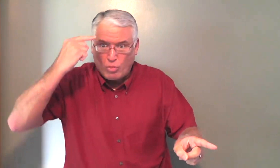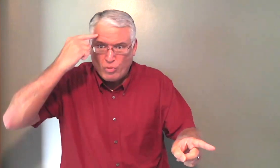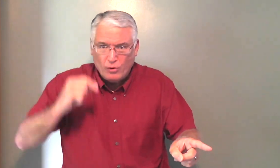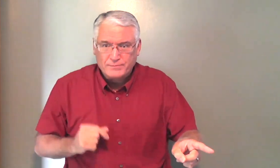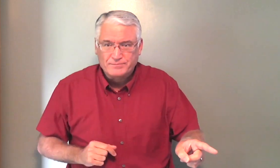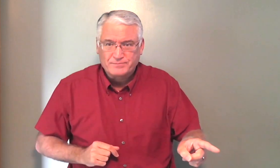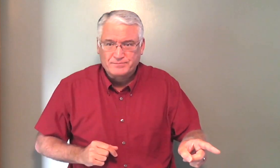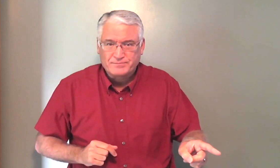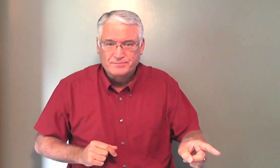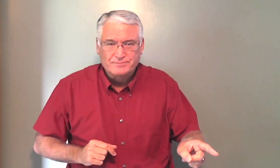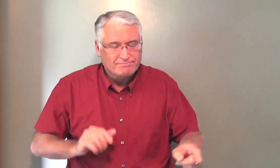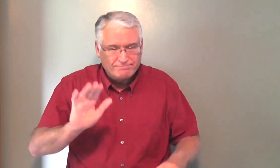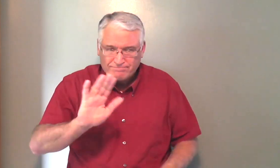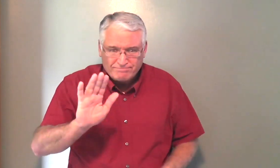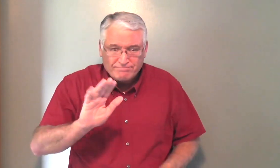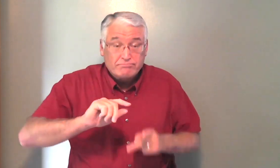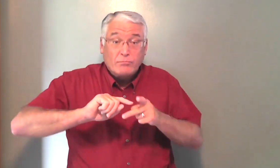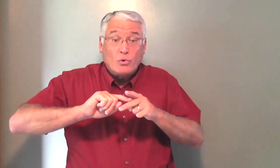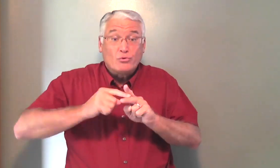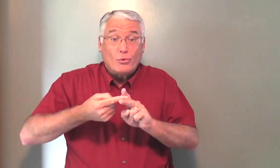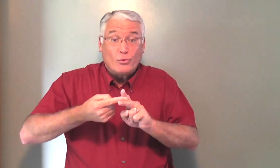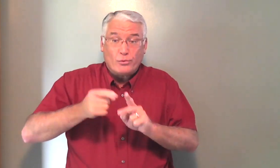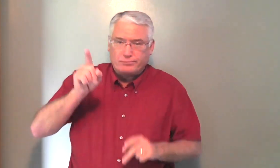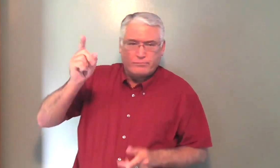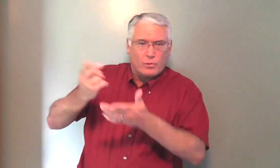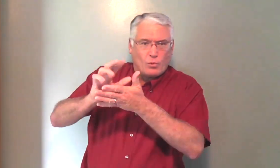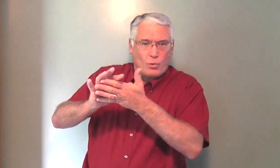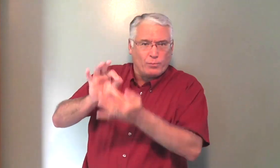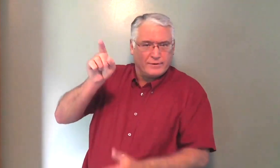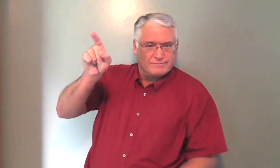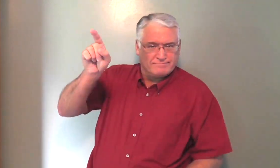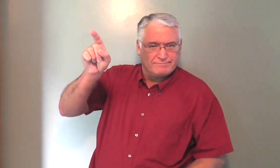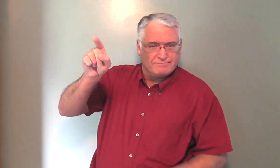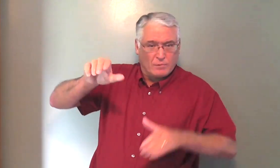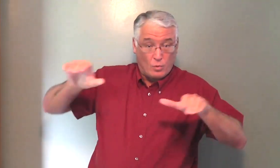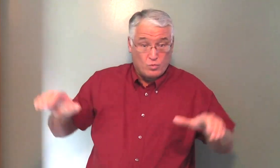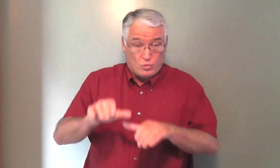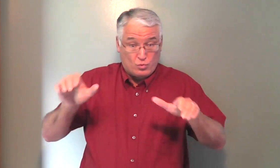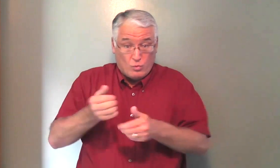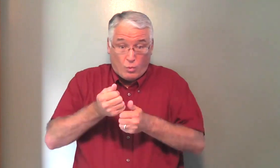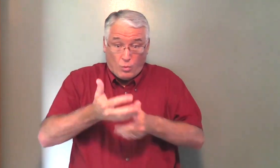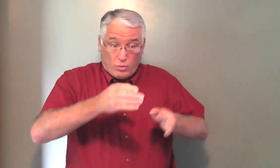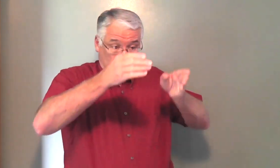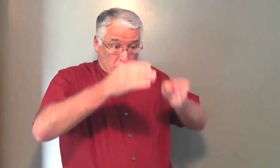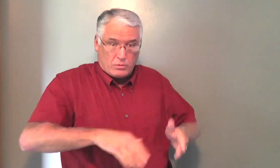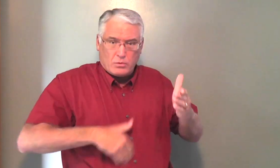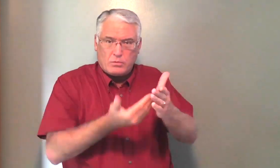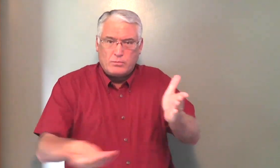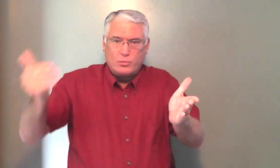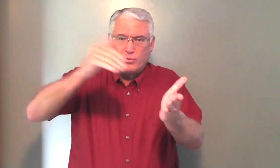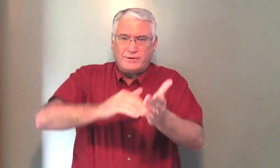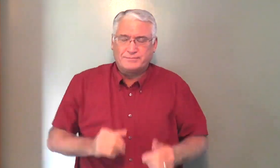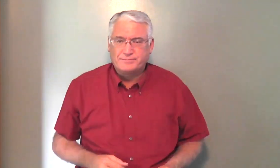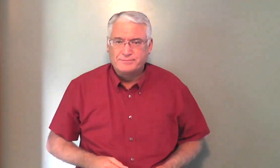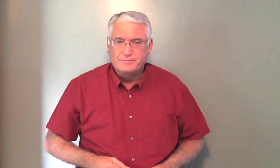Nicodemus thought. No. It started with the Holy Spirit causing this person to be born again.